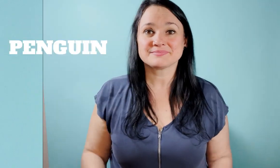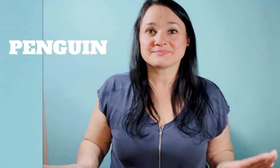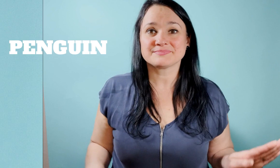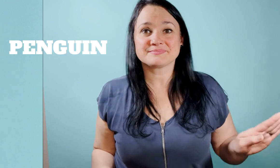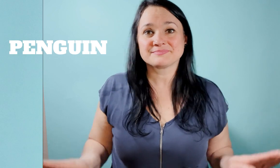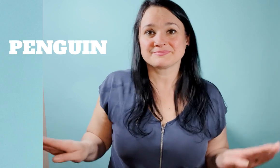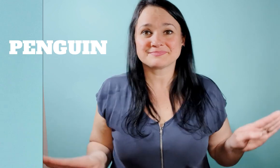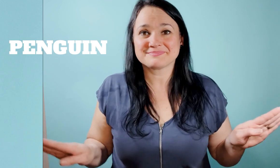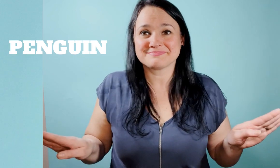penguin